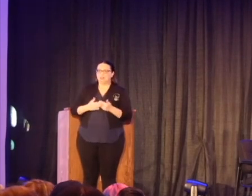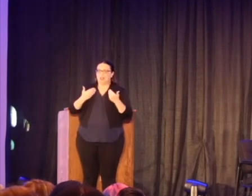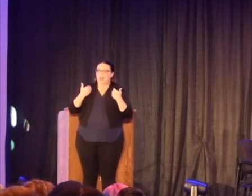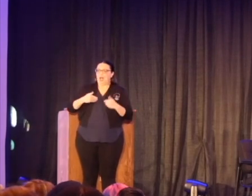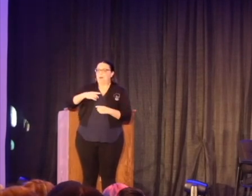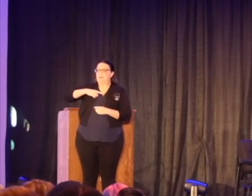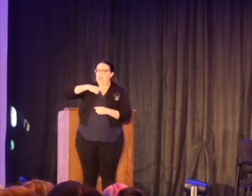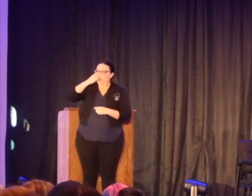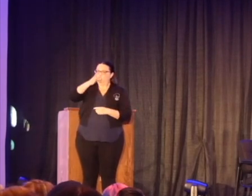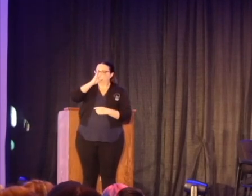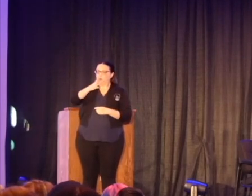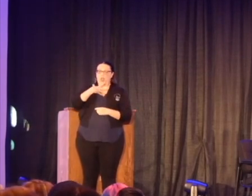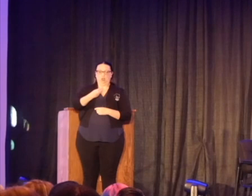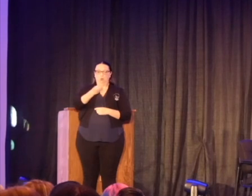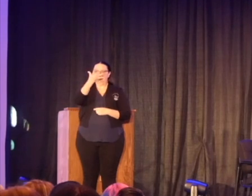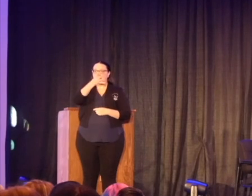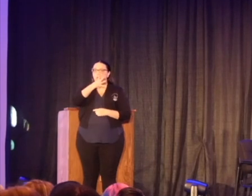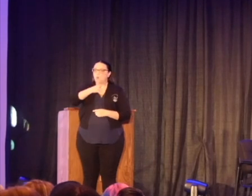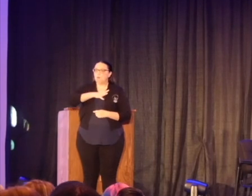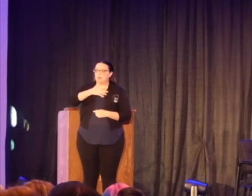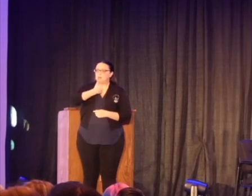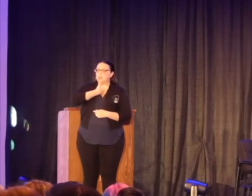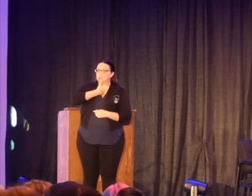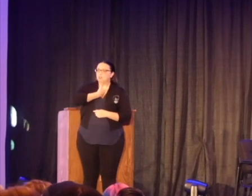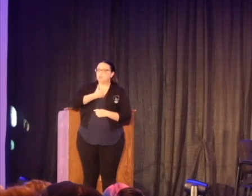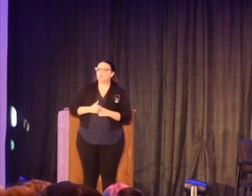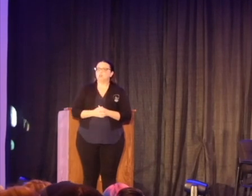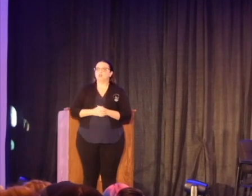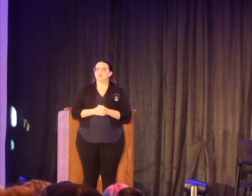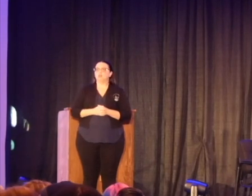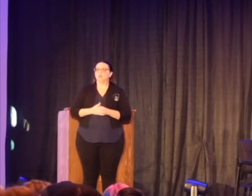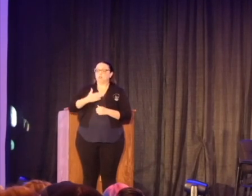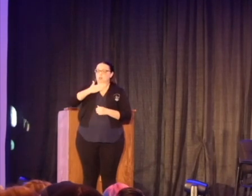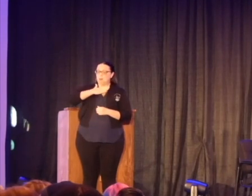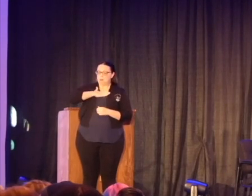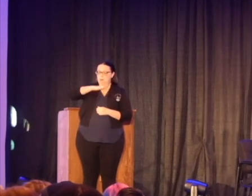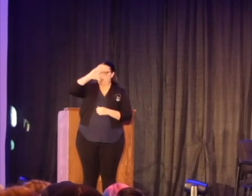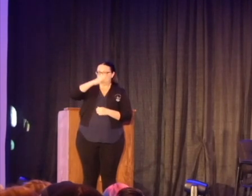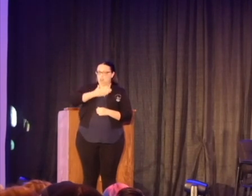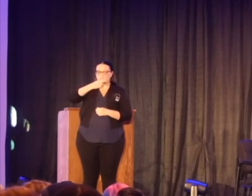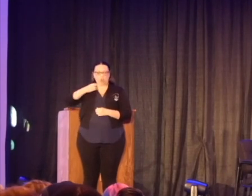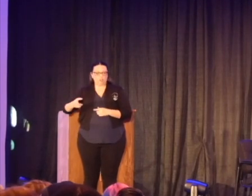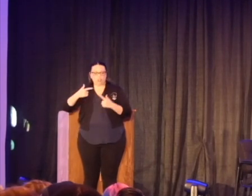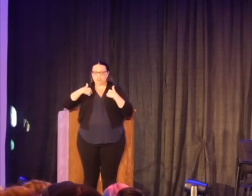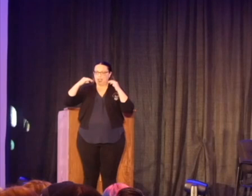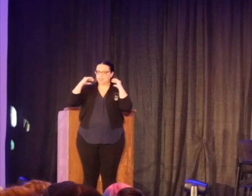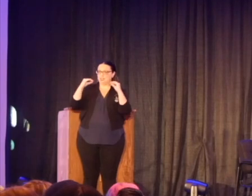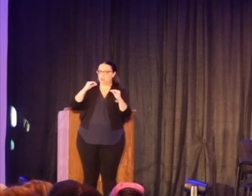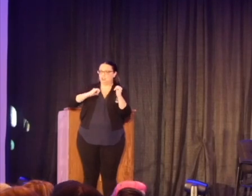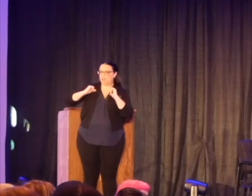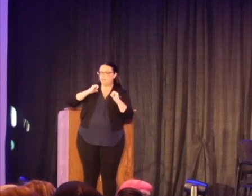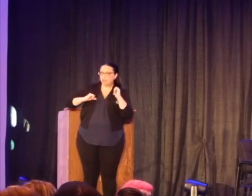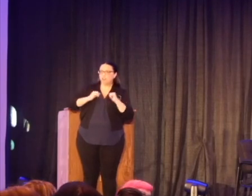hearing straight white woman and my son is hard of hearing and I teach theater and